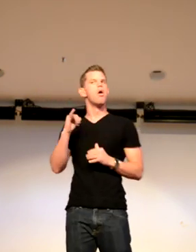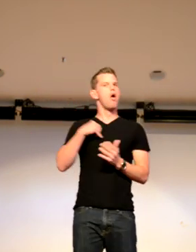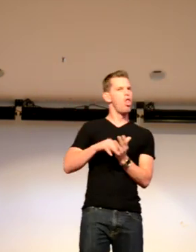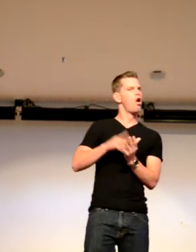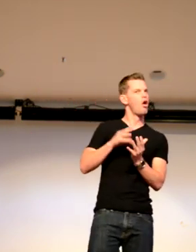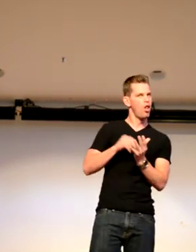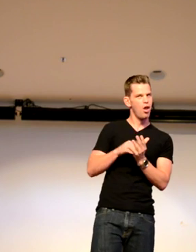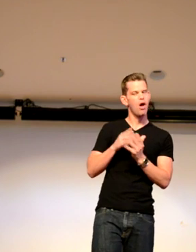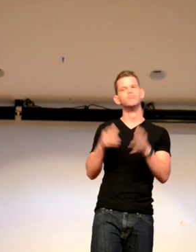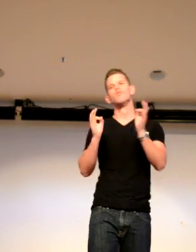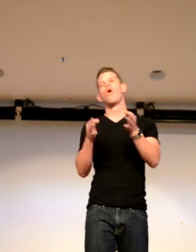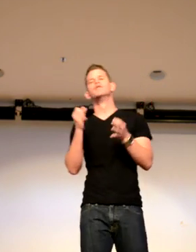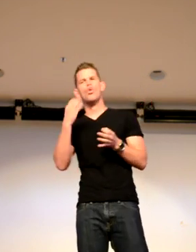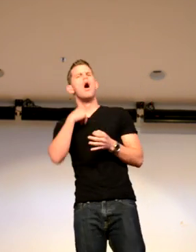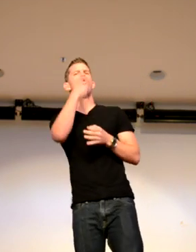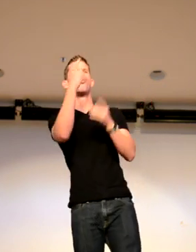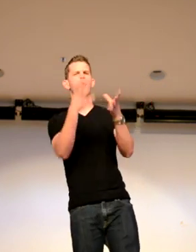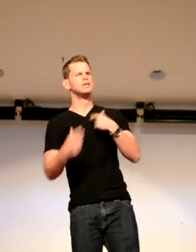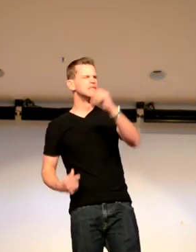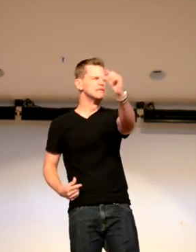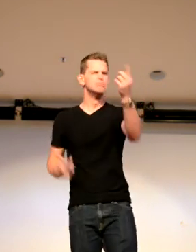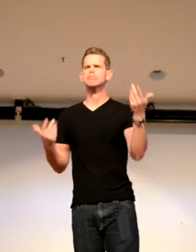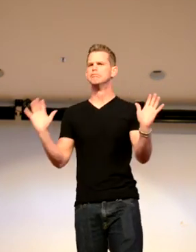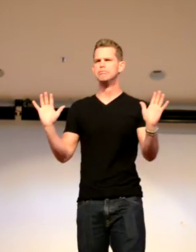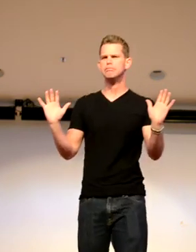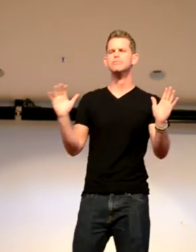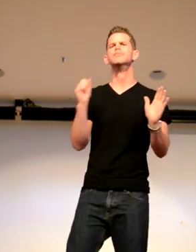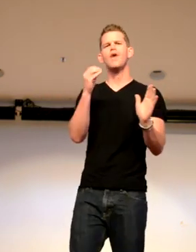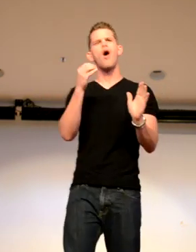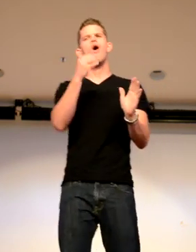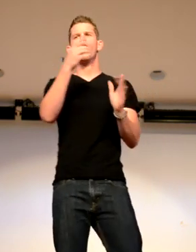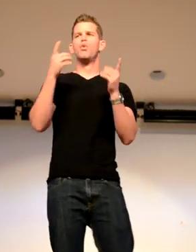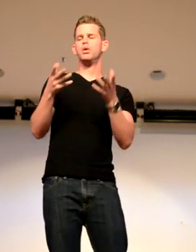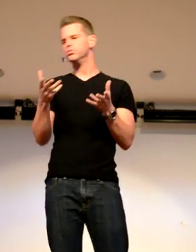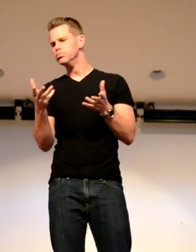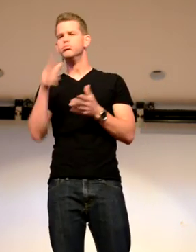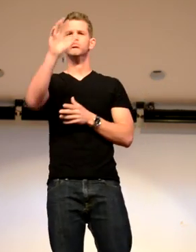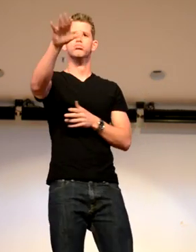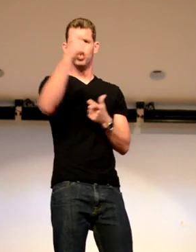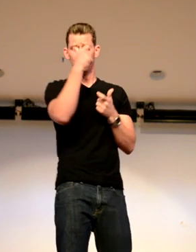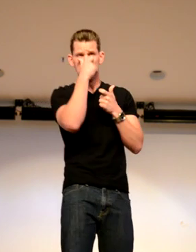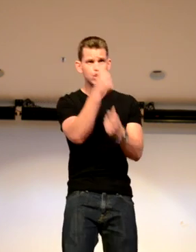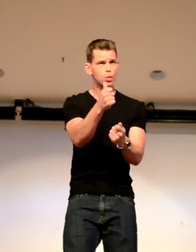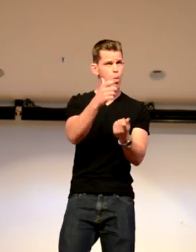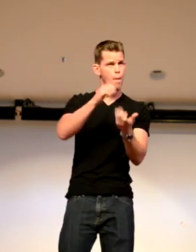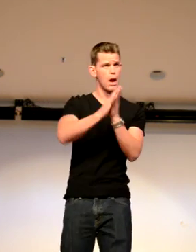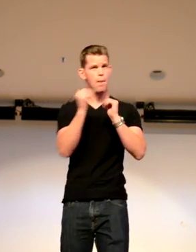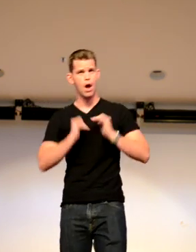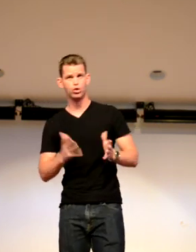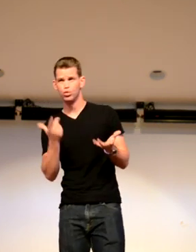come together and compete. And I was learning about that. So I said, I told the director, I know just a little bit about that. And the director said, okay, are you interested? Do you want to